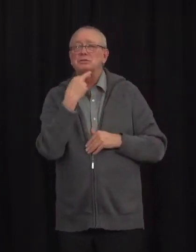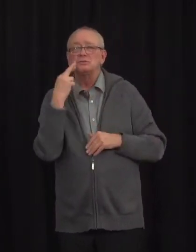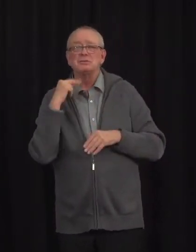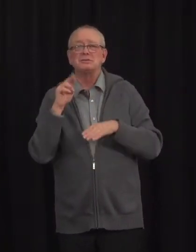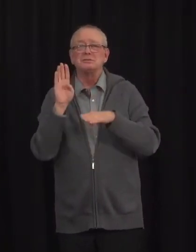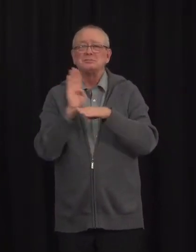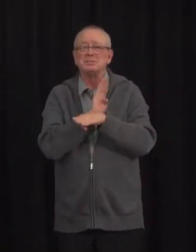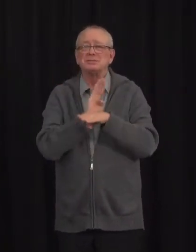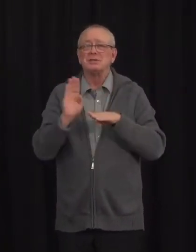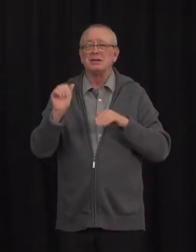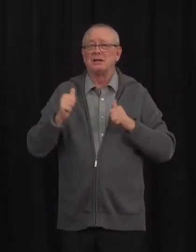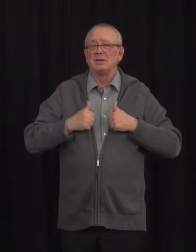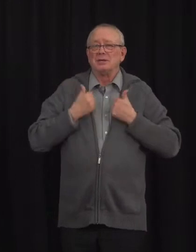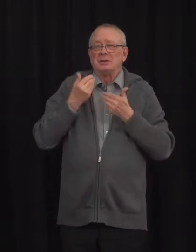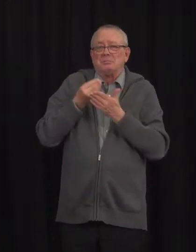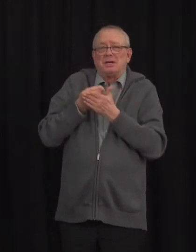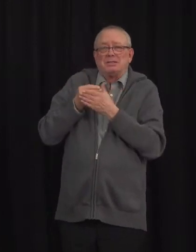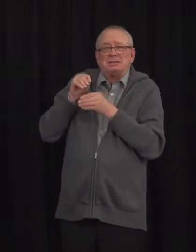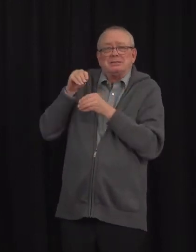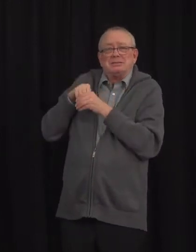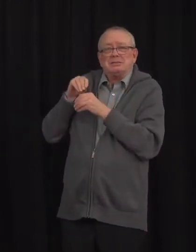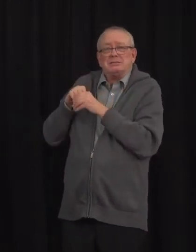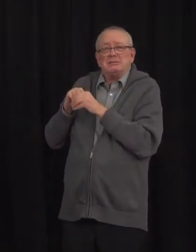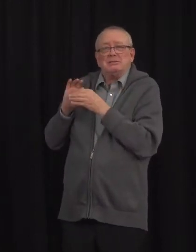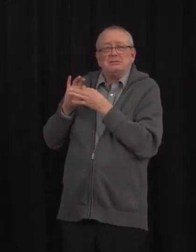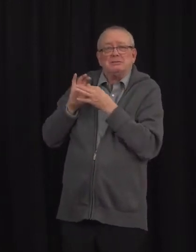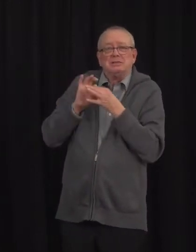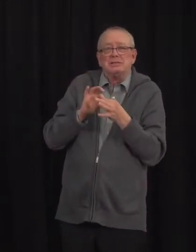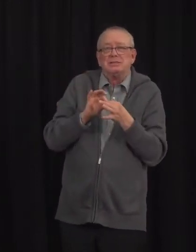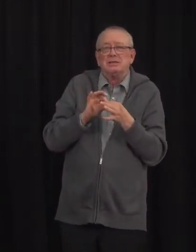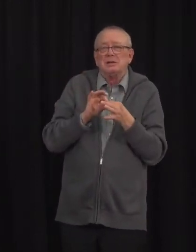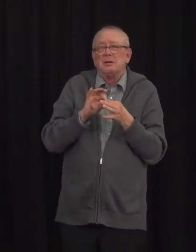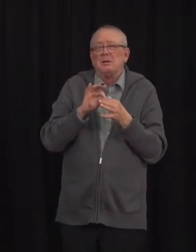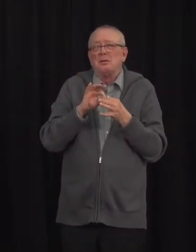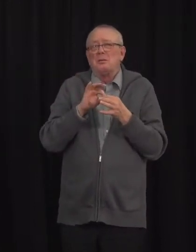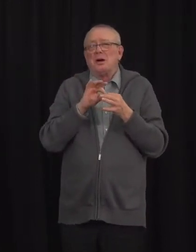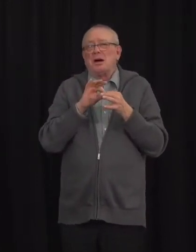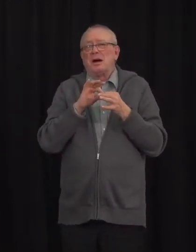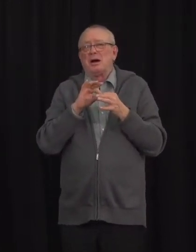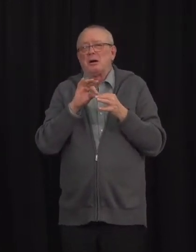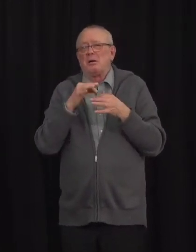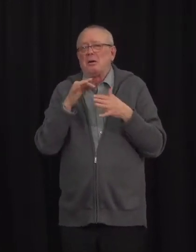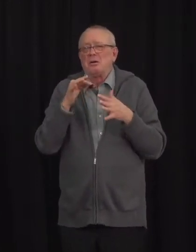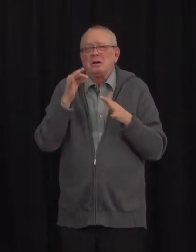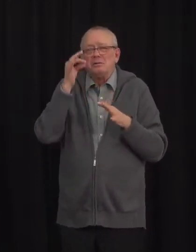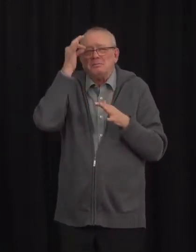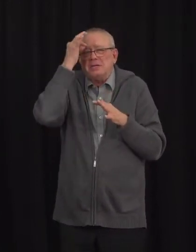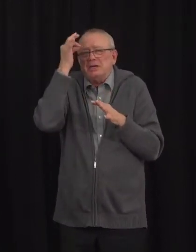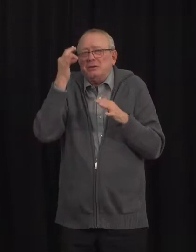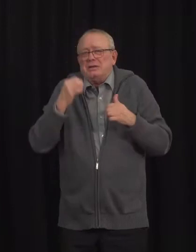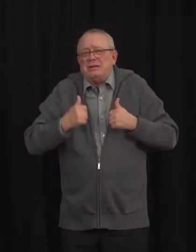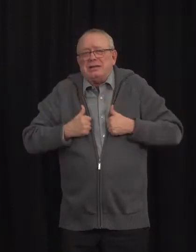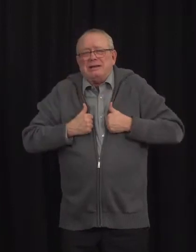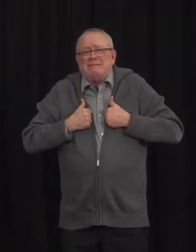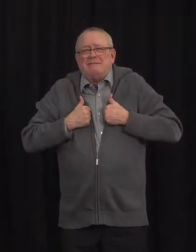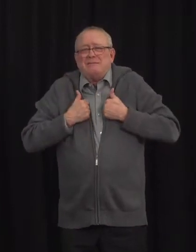savings are tied up in those businesses that are barely surviving today. I'll just focus on that industry.